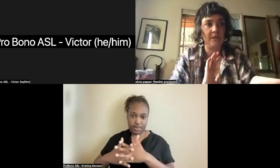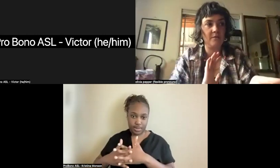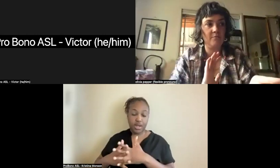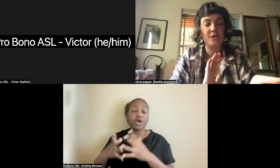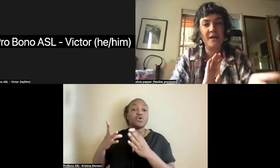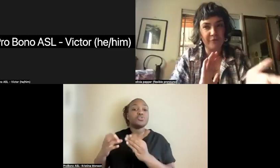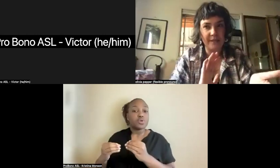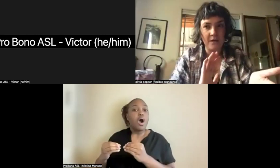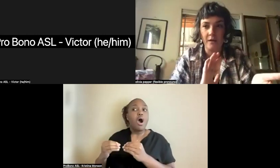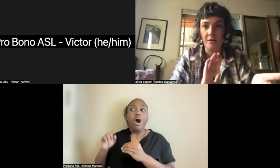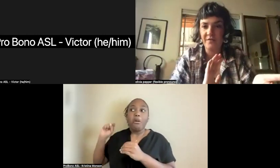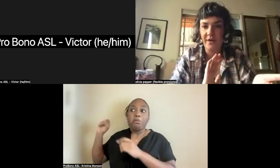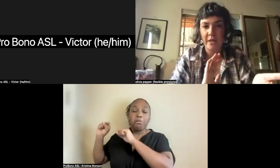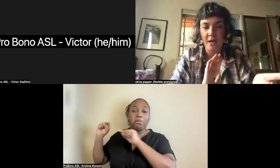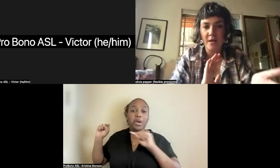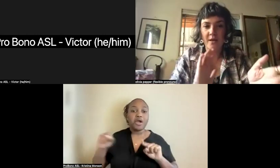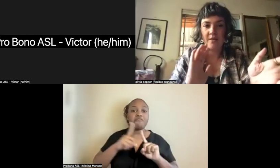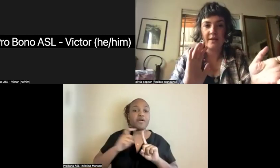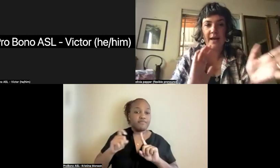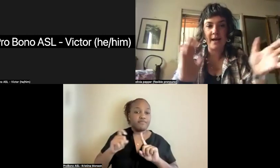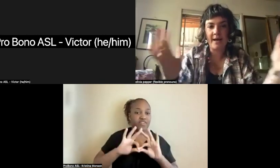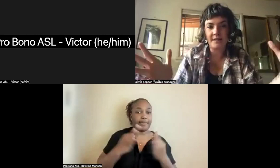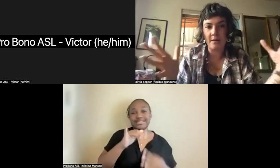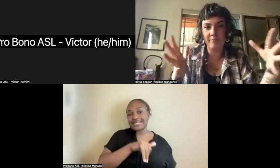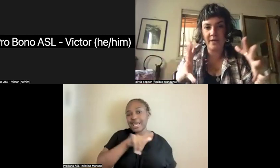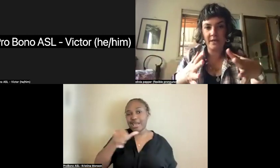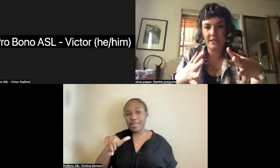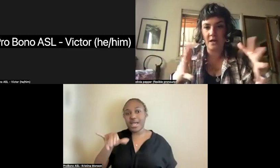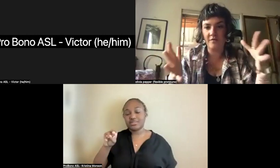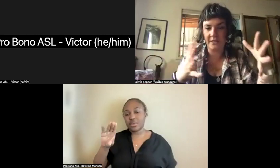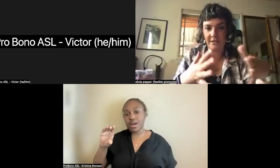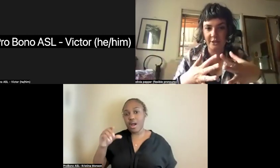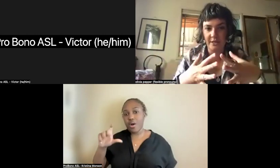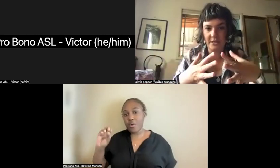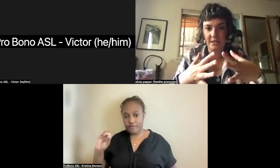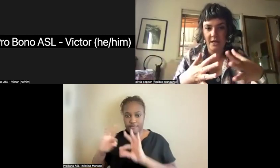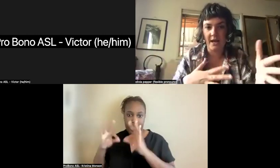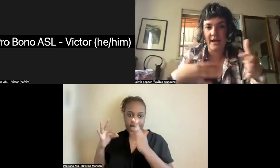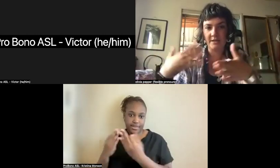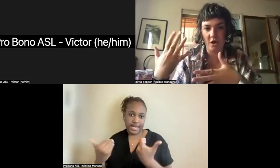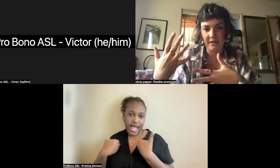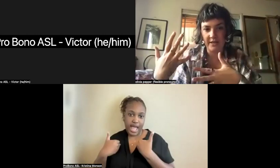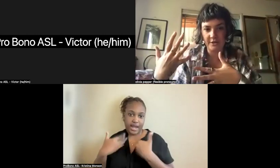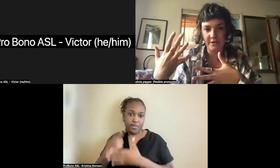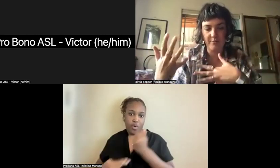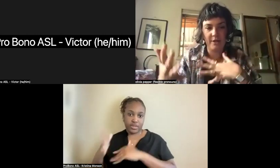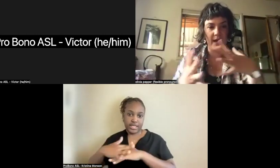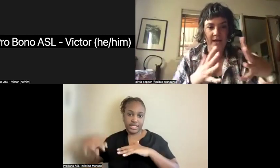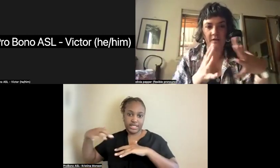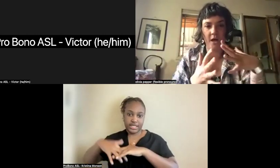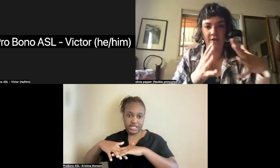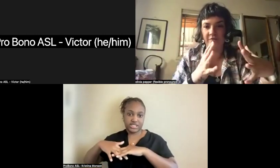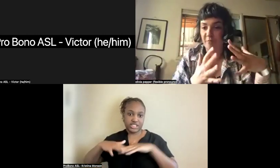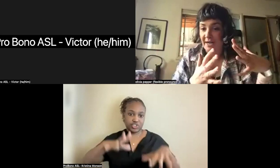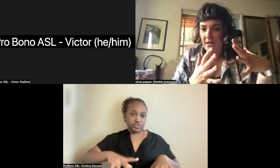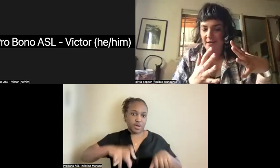families, much like Frida Kahlo's family, that had some mix of indigenous and colonizer, but had a